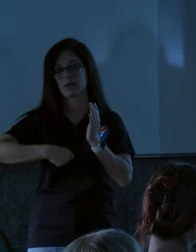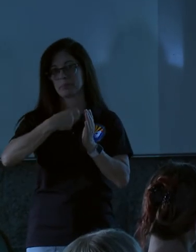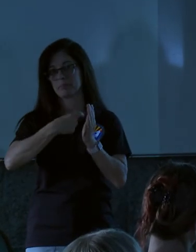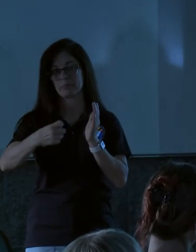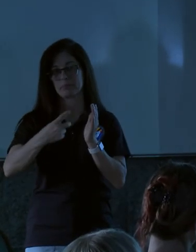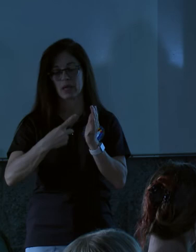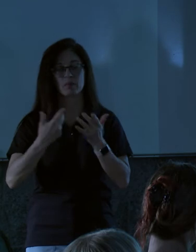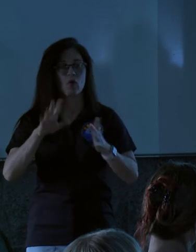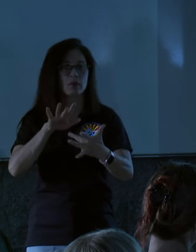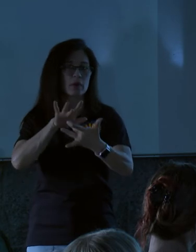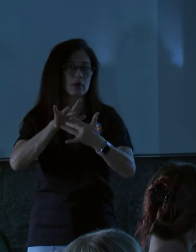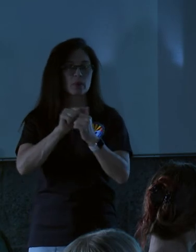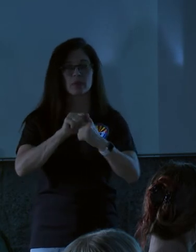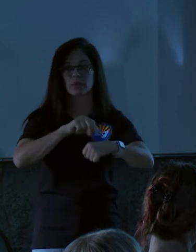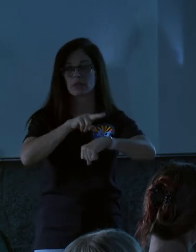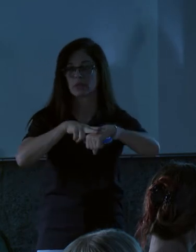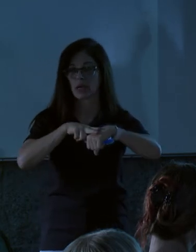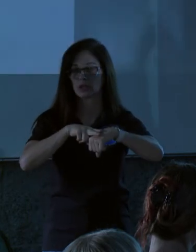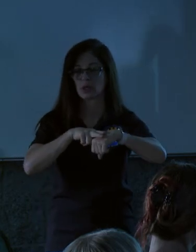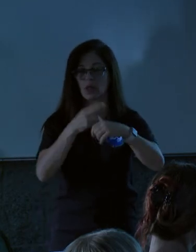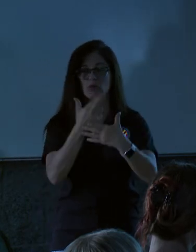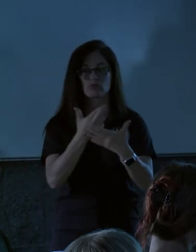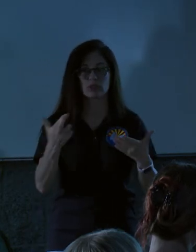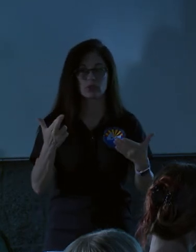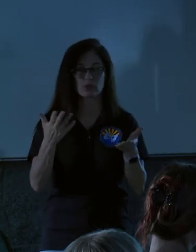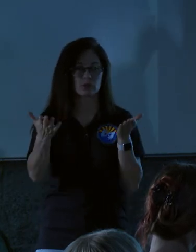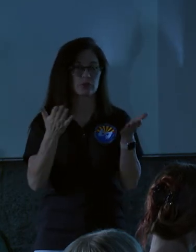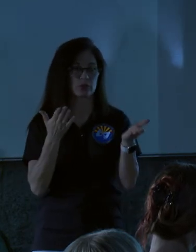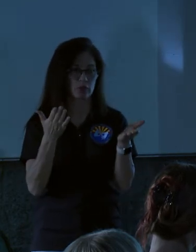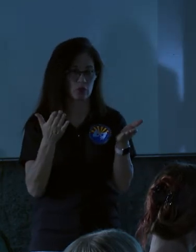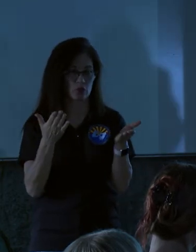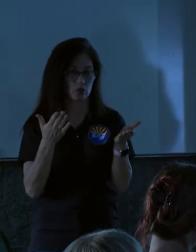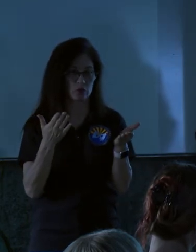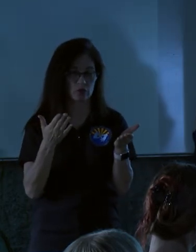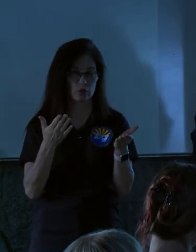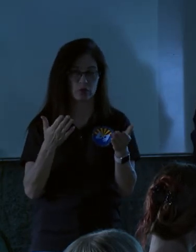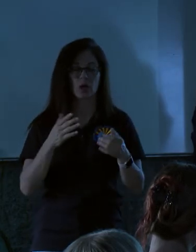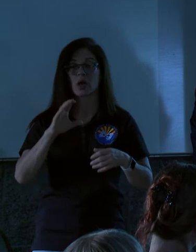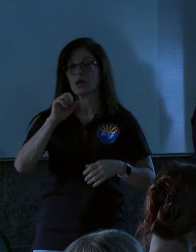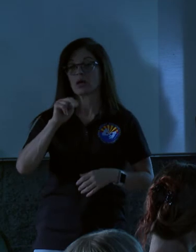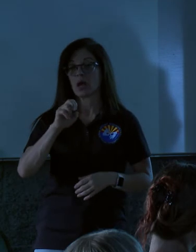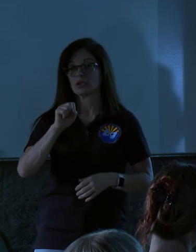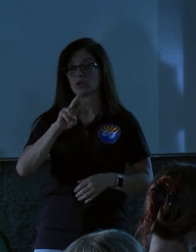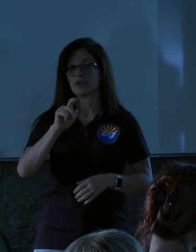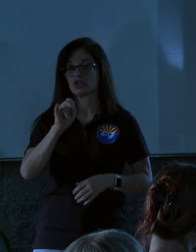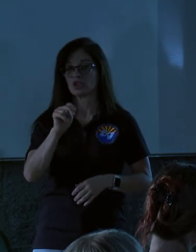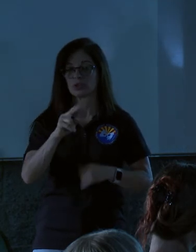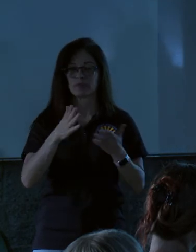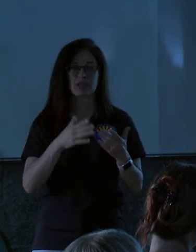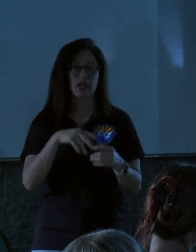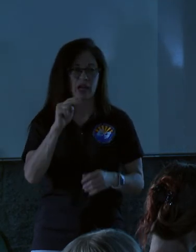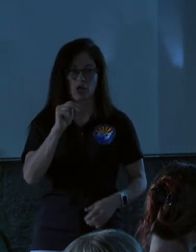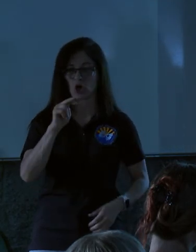been in connection with the National Resource Service, Conservation Service, NRCS. They're the